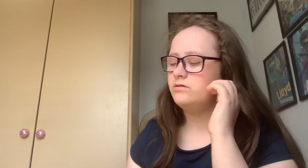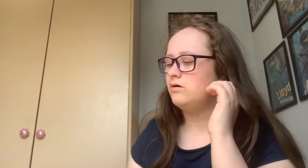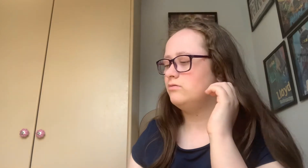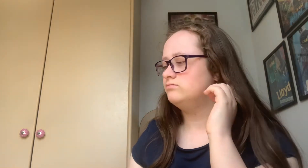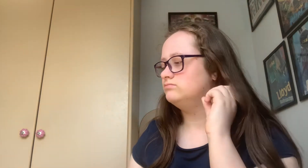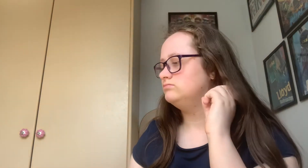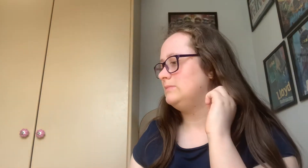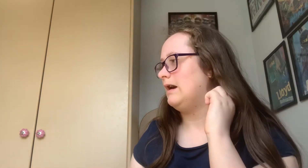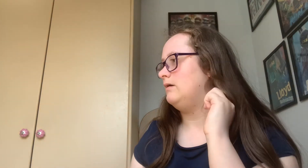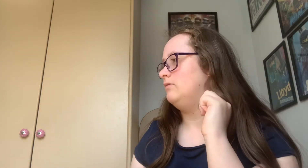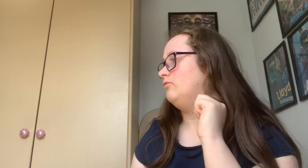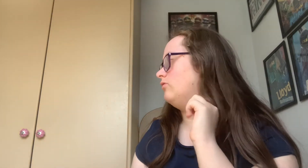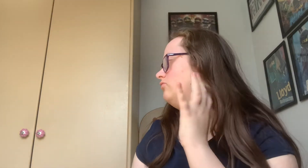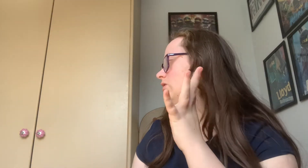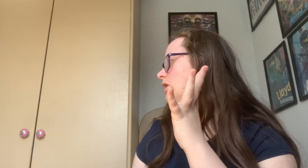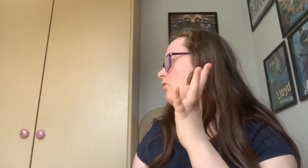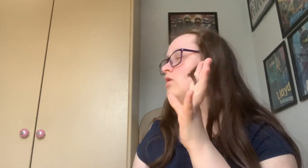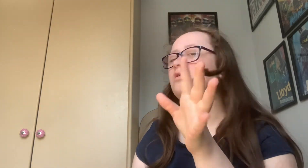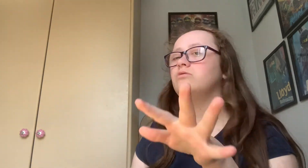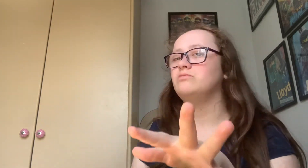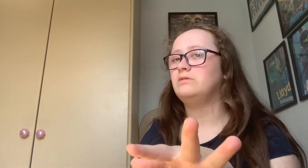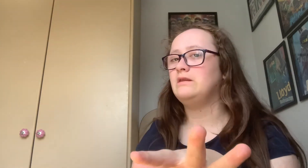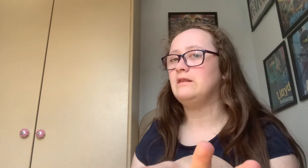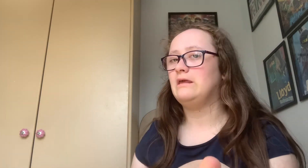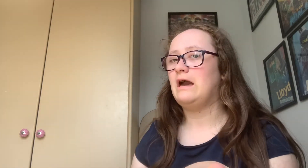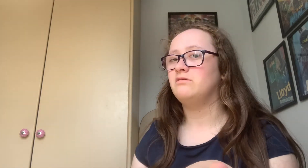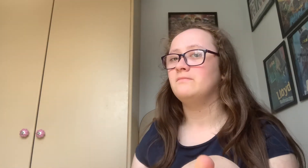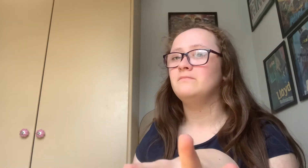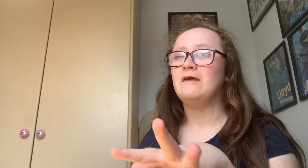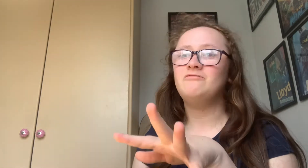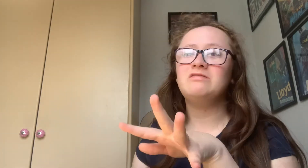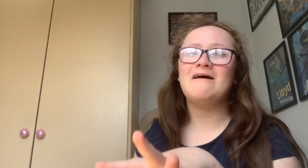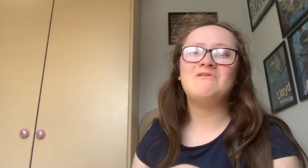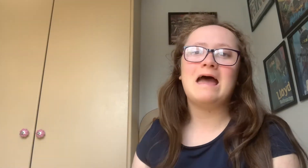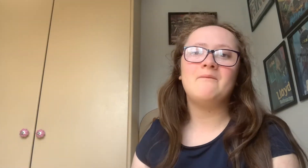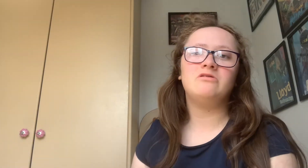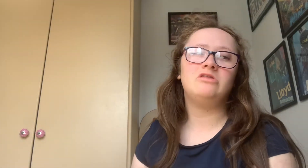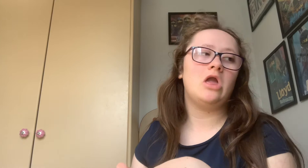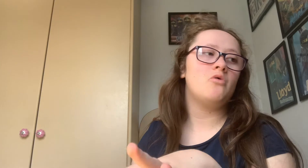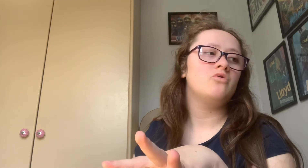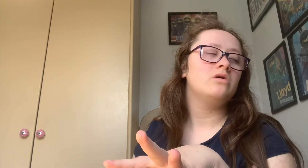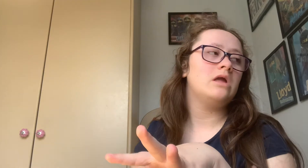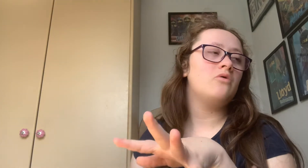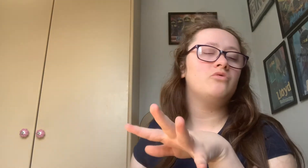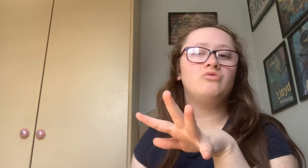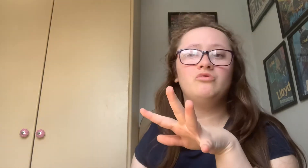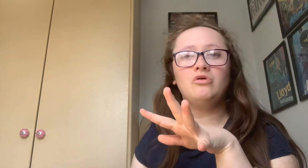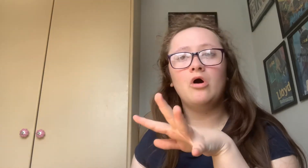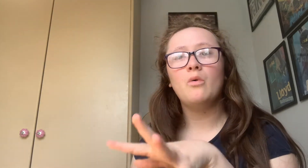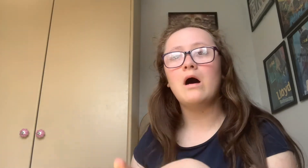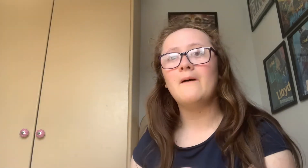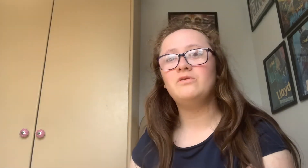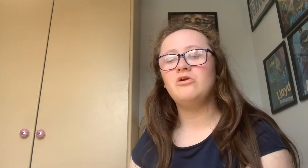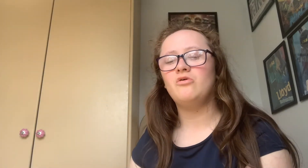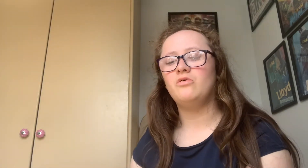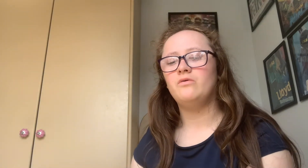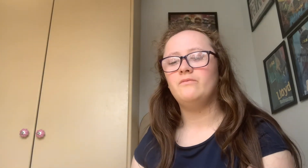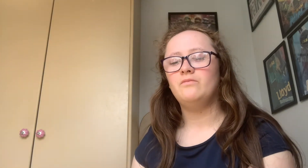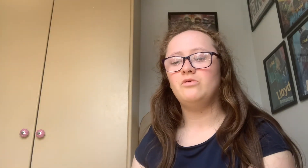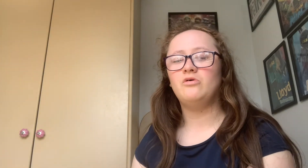So yeah, we will continue so technically guys if this ever happens to you you Go up your go